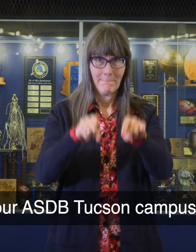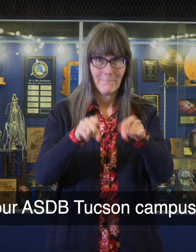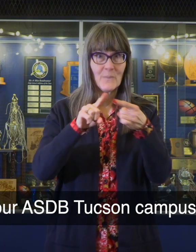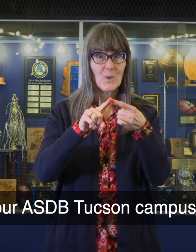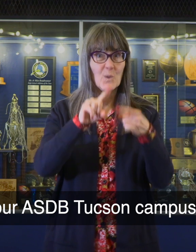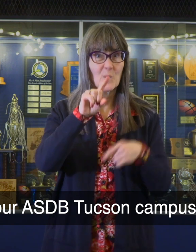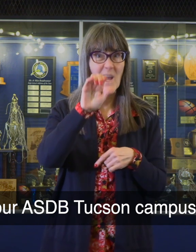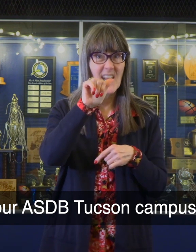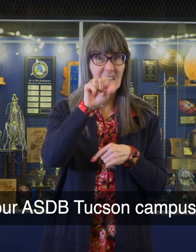Tucson campus.